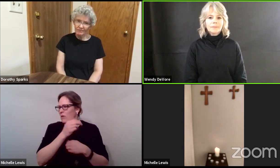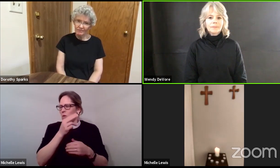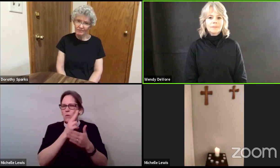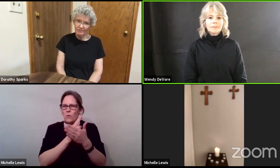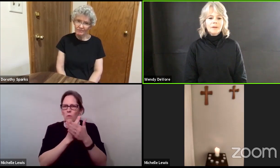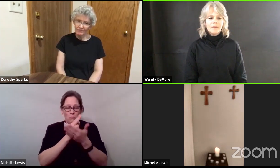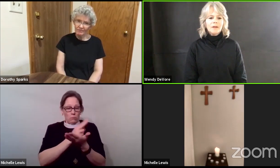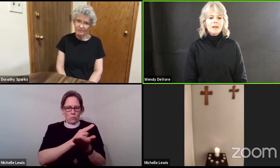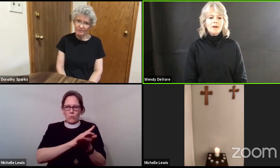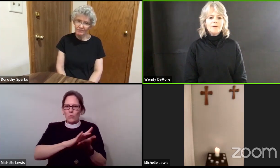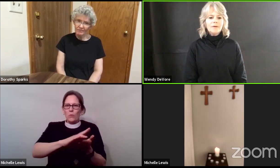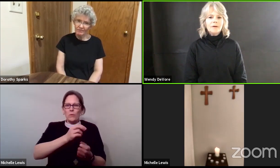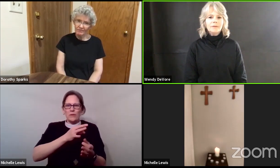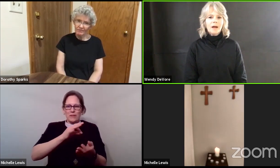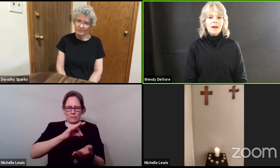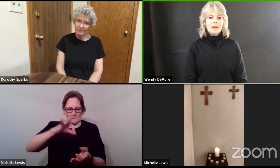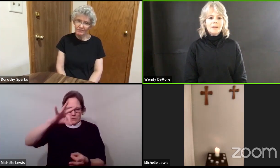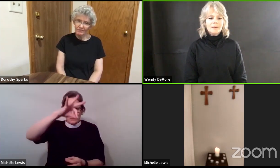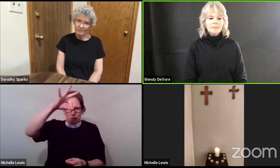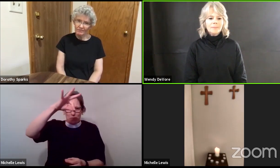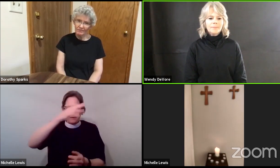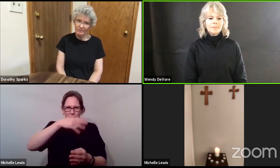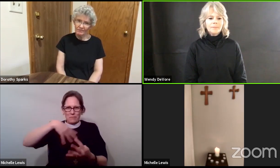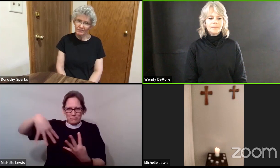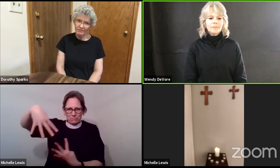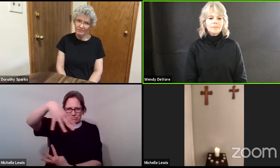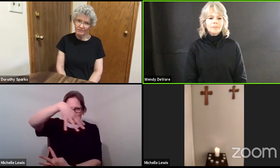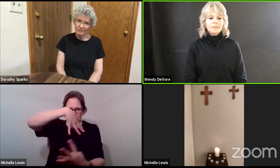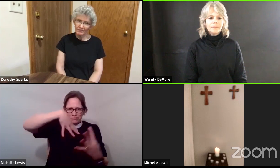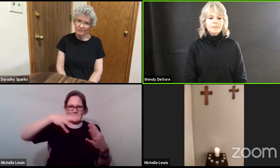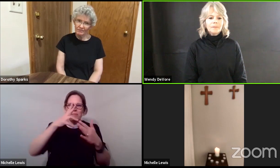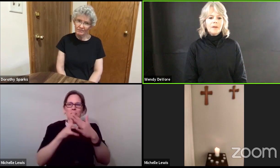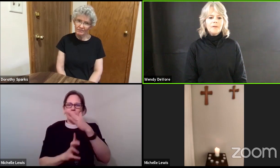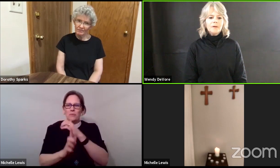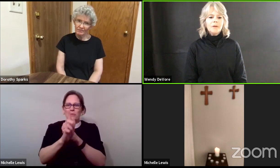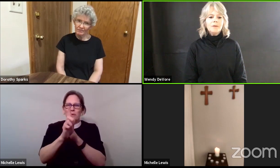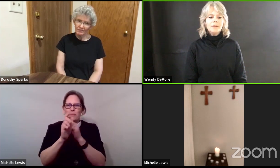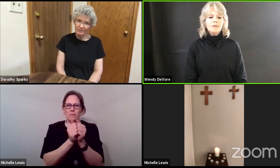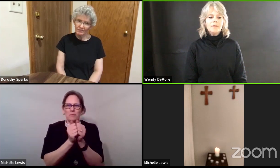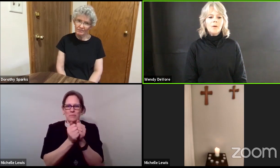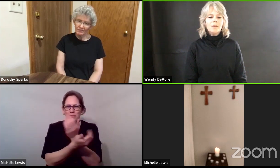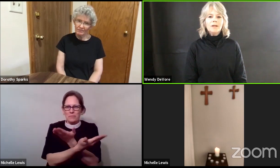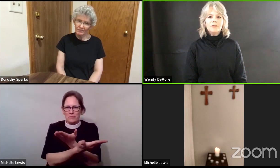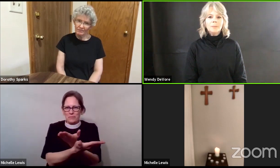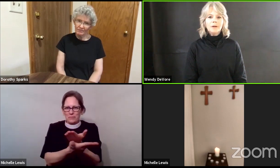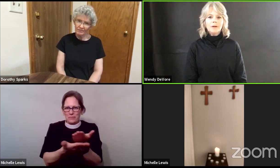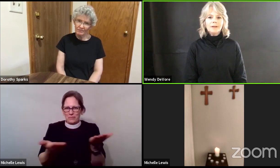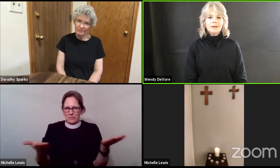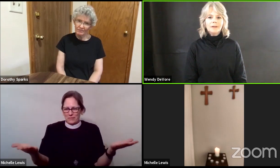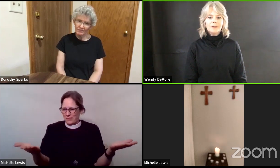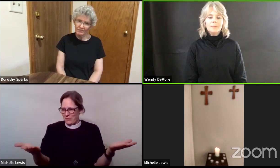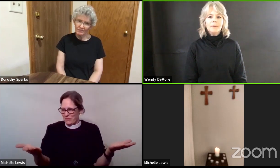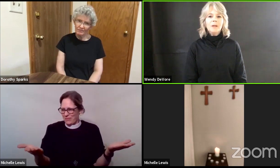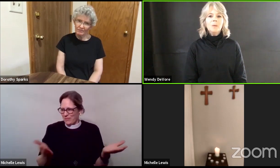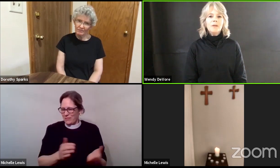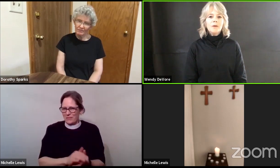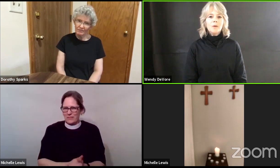and the love of God, and the communion of the Holy Spirit, be with you